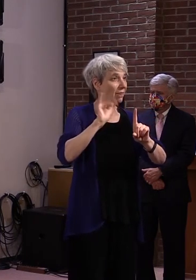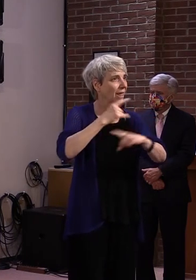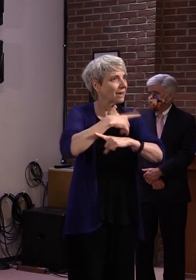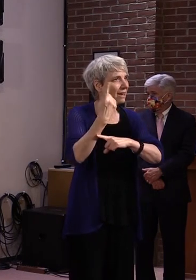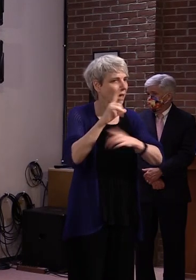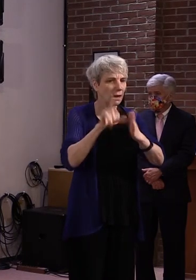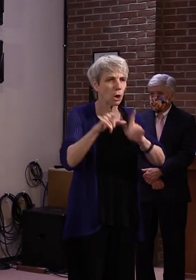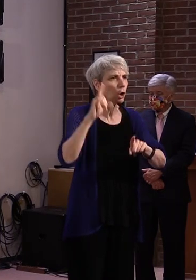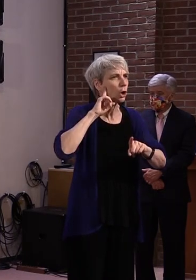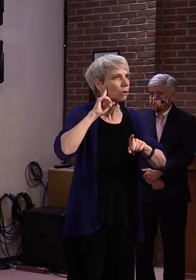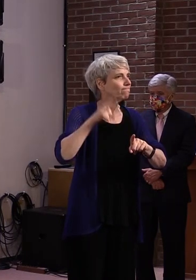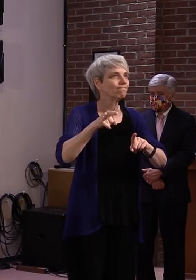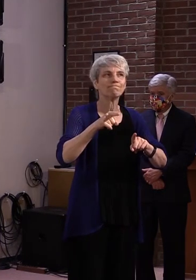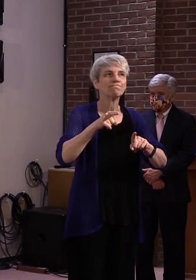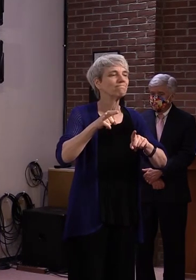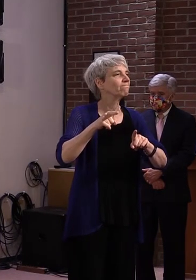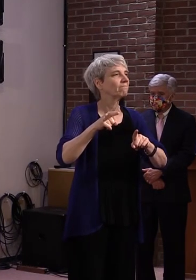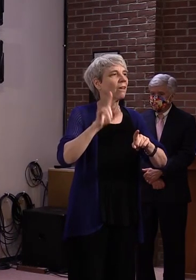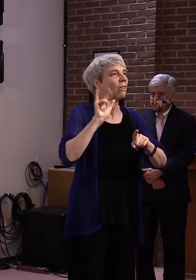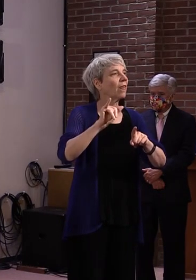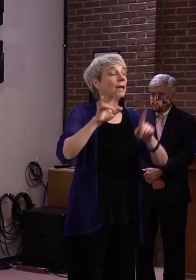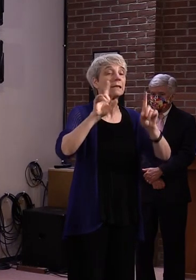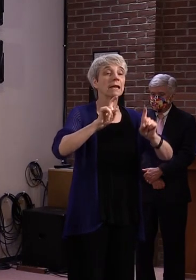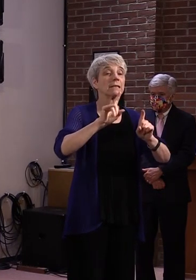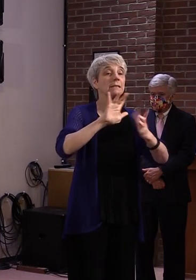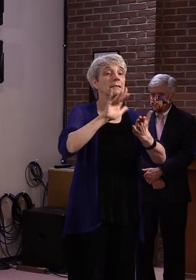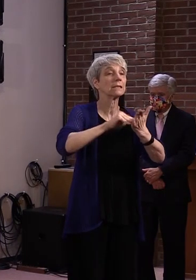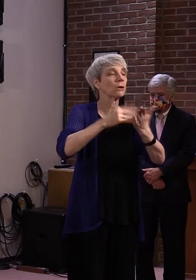down for lack of interest, essentially.